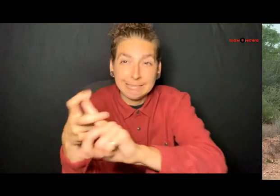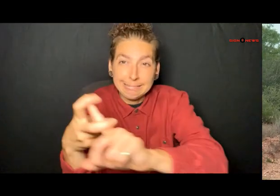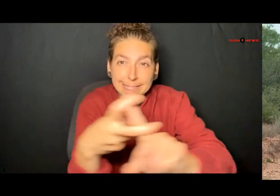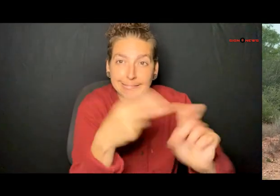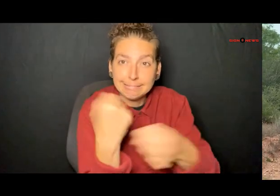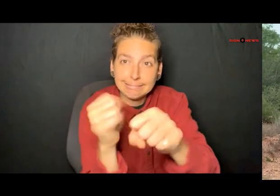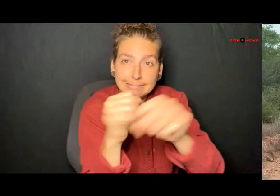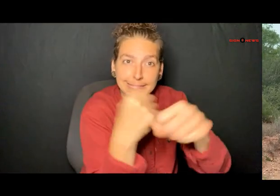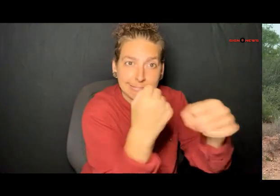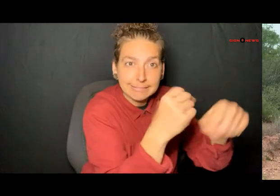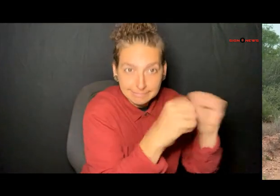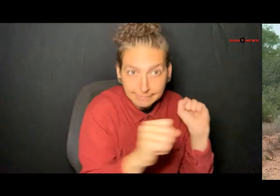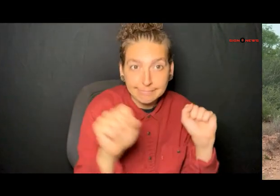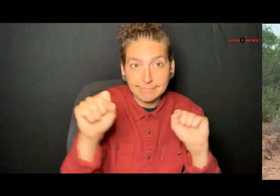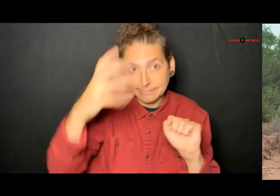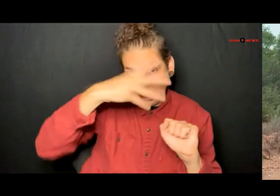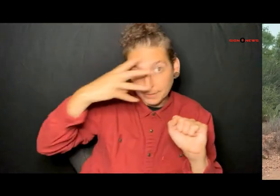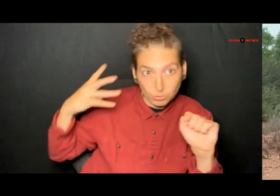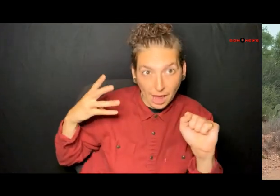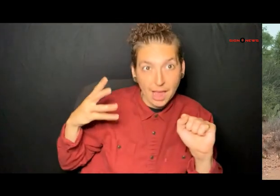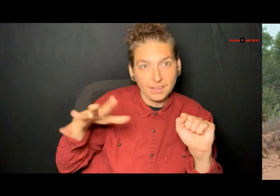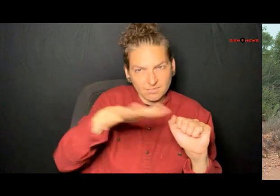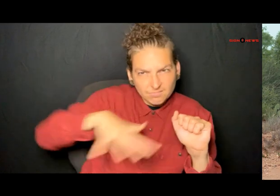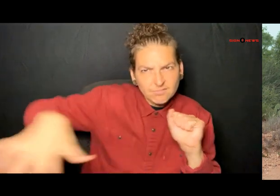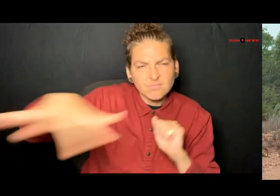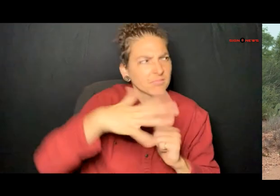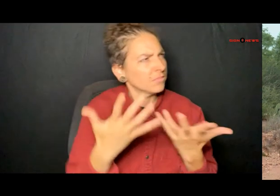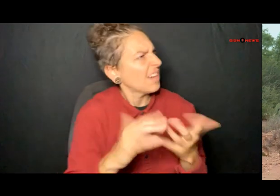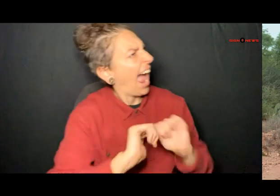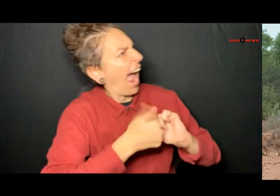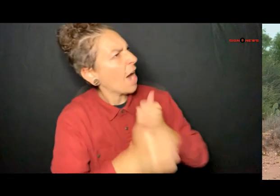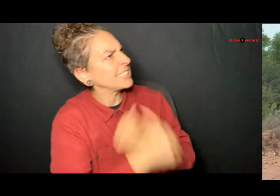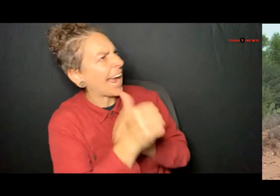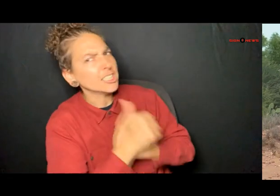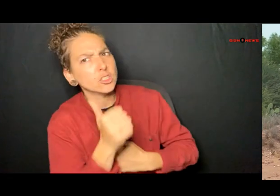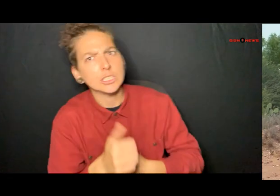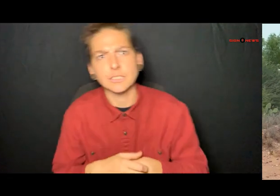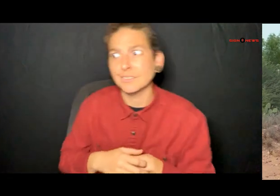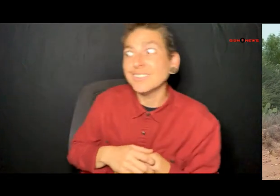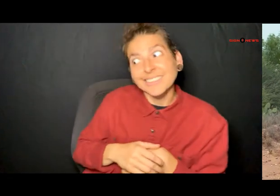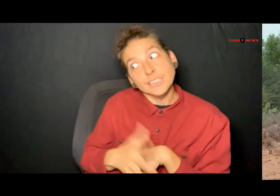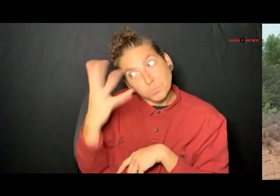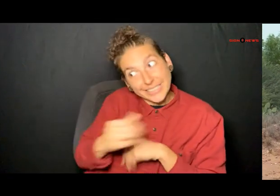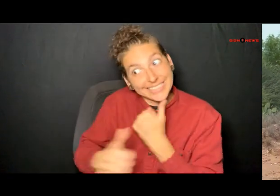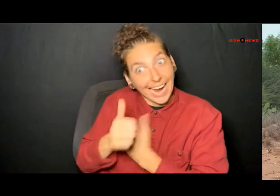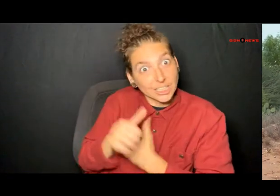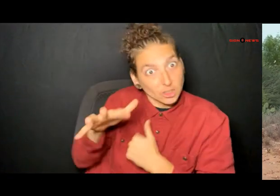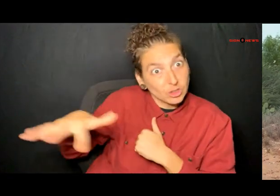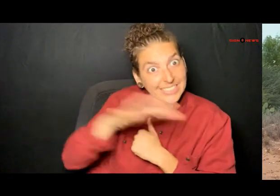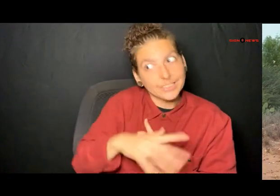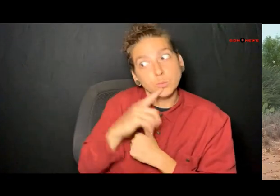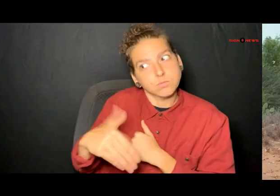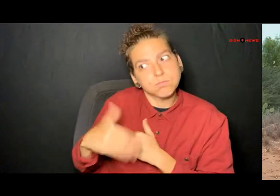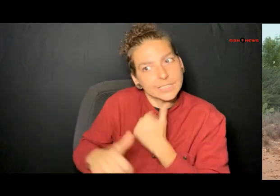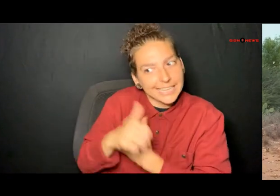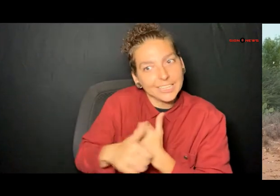terrain dangerous it it's very dangerous according to border patrol deputy chief Carl